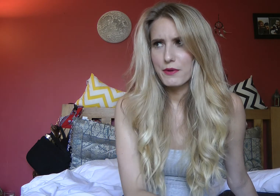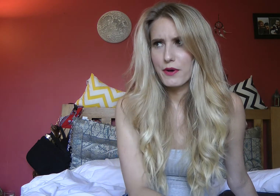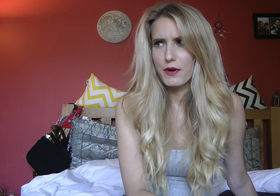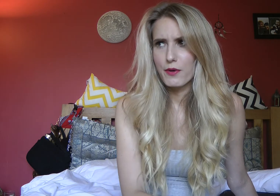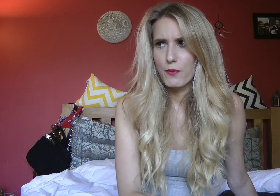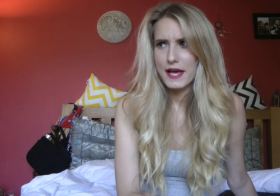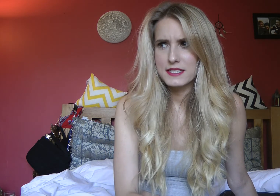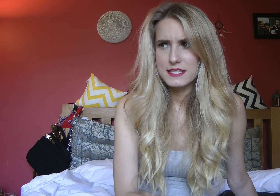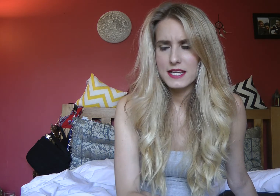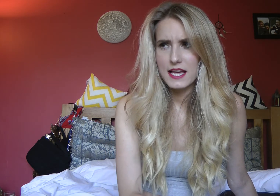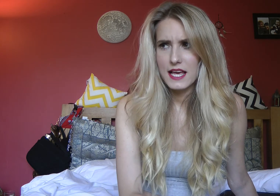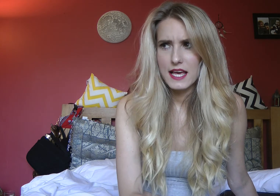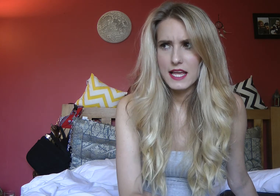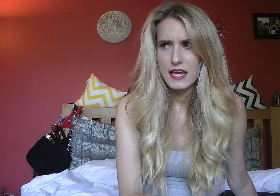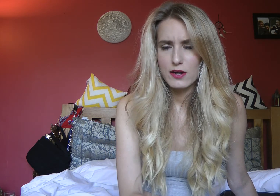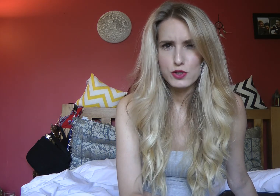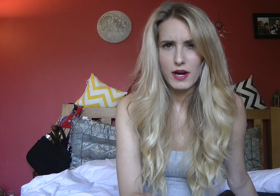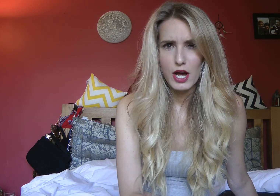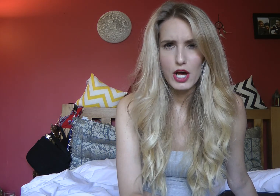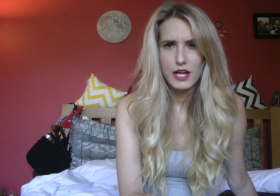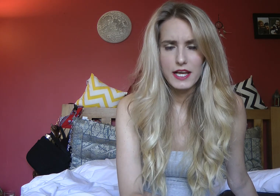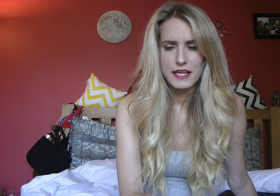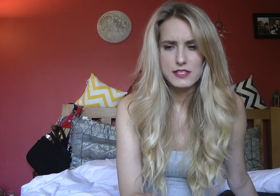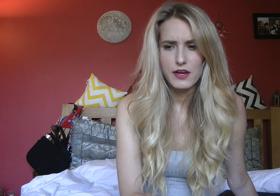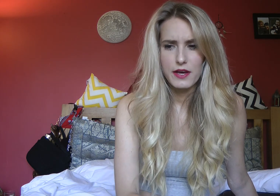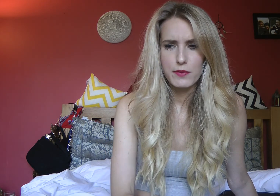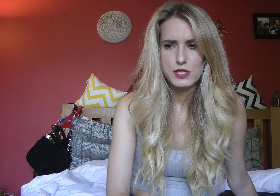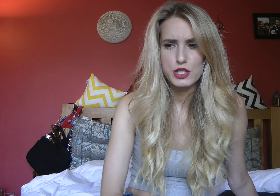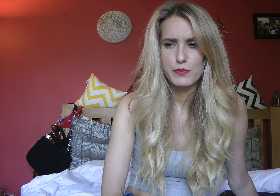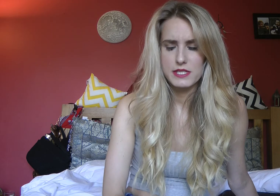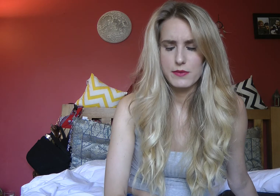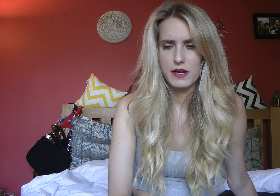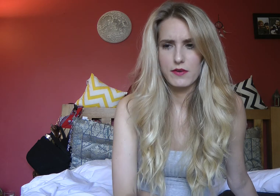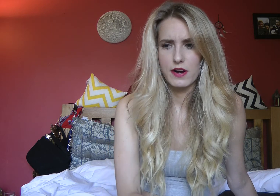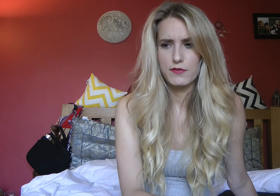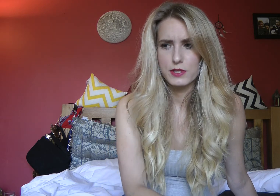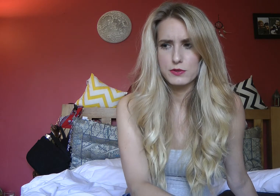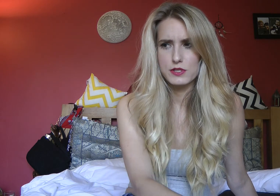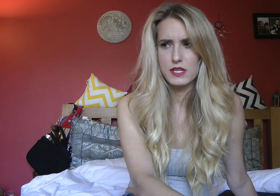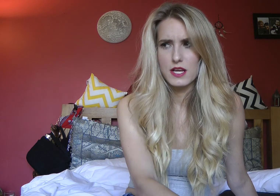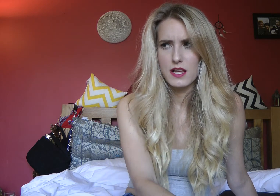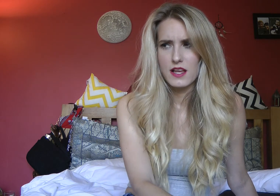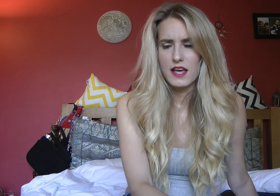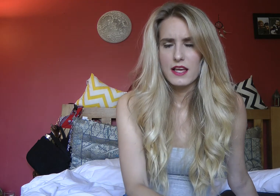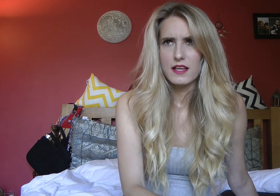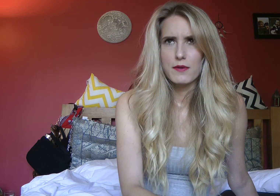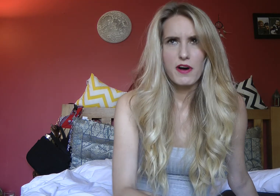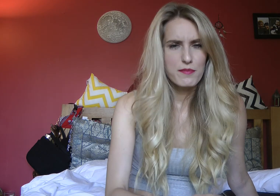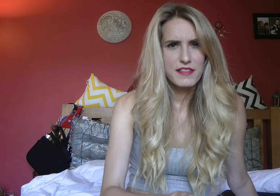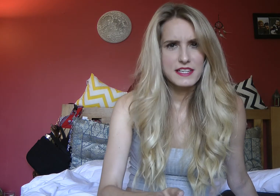So went in I was quite early so it wasn't too busy when I arrived which was part of me thinks